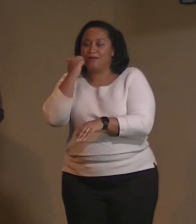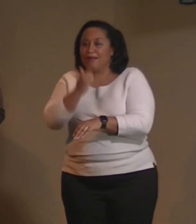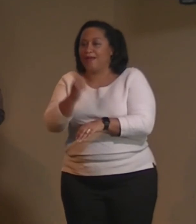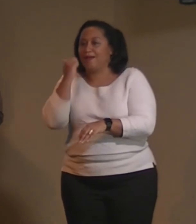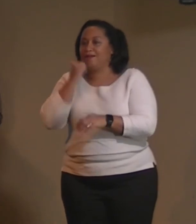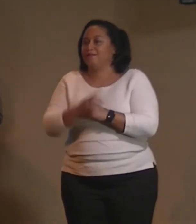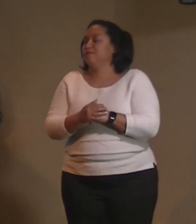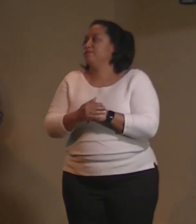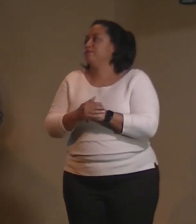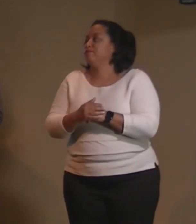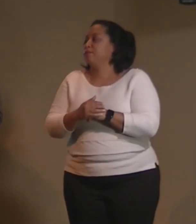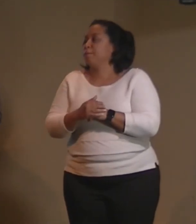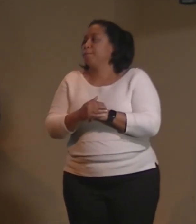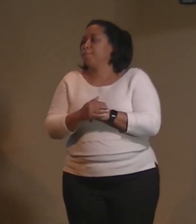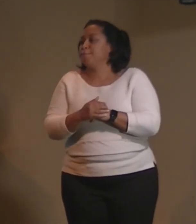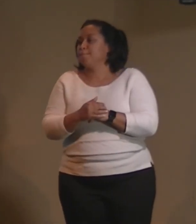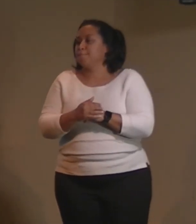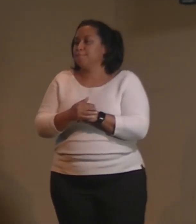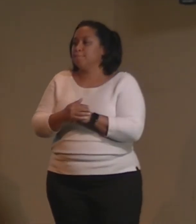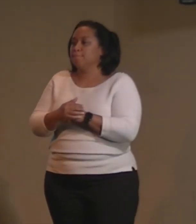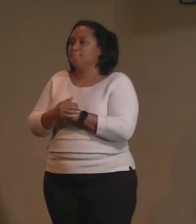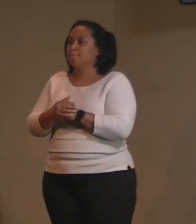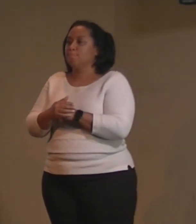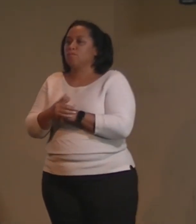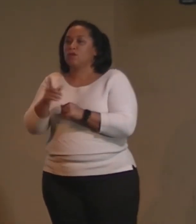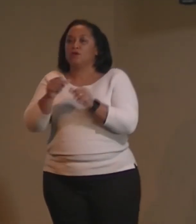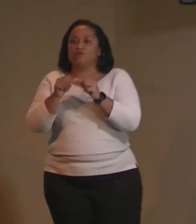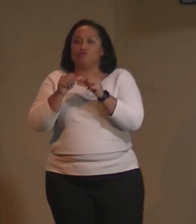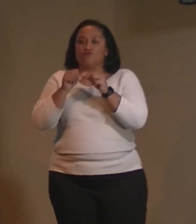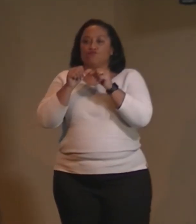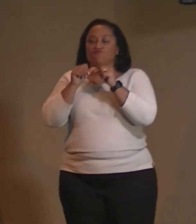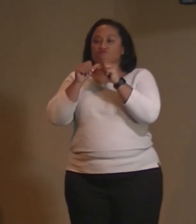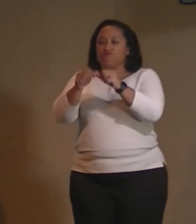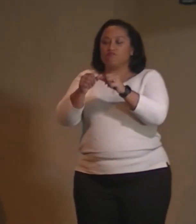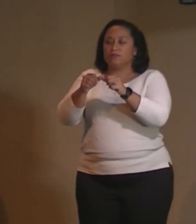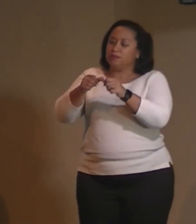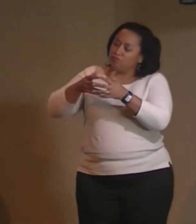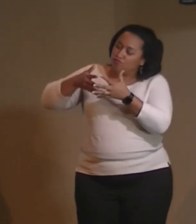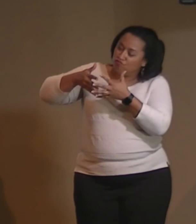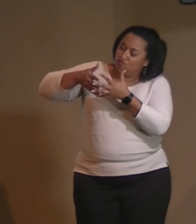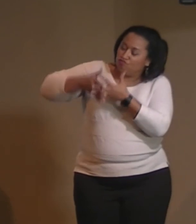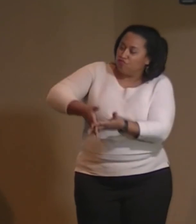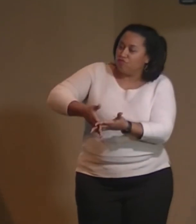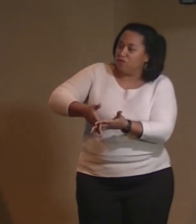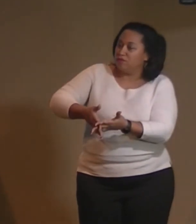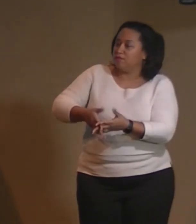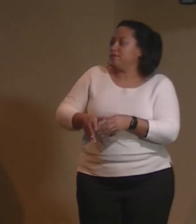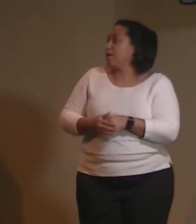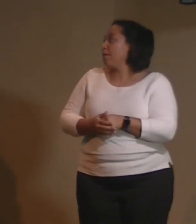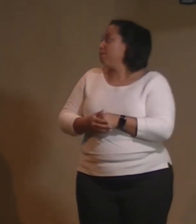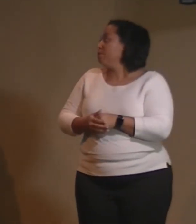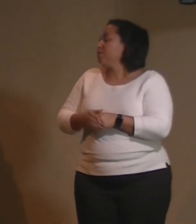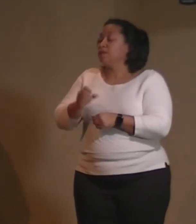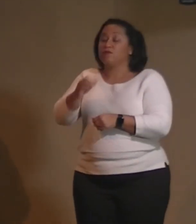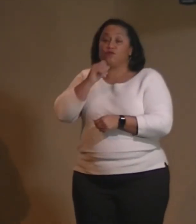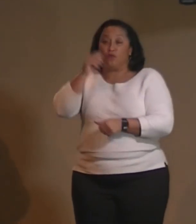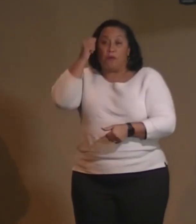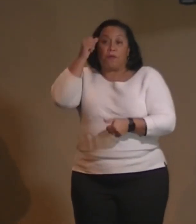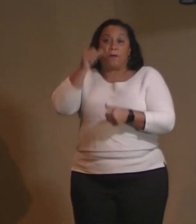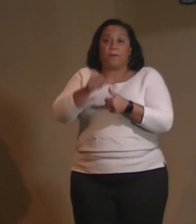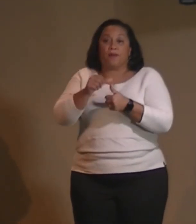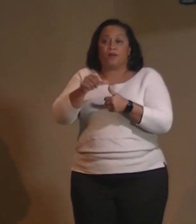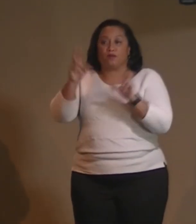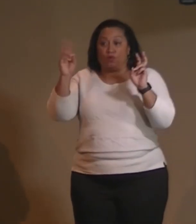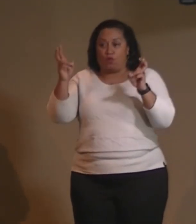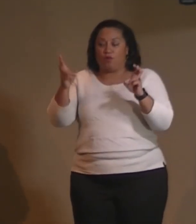daily practices? to keep you grounded. And in case you didn't remember this quote I shared from the